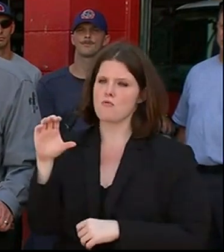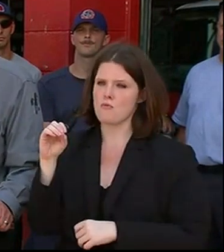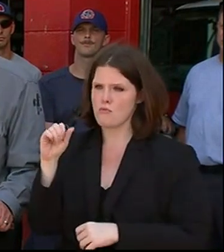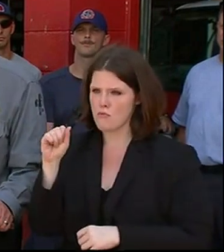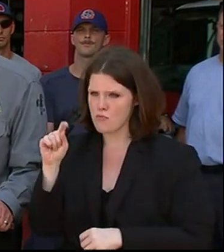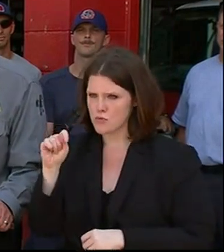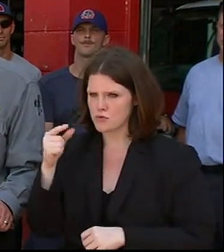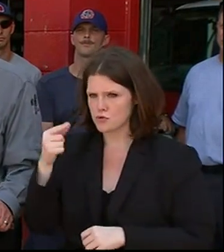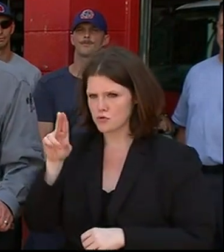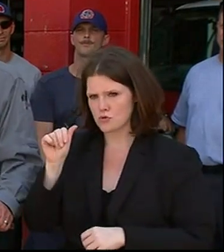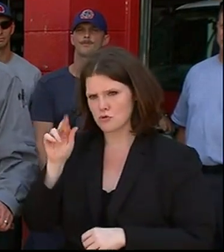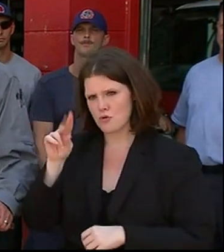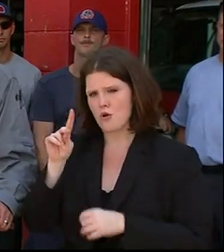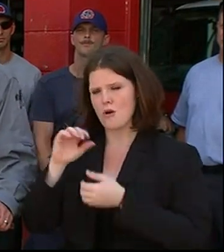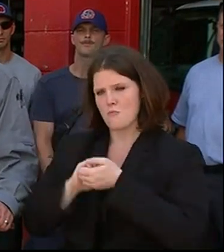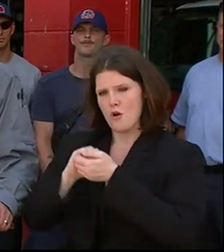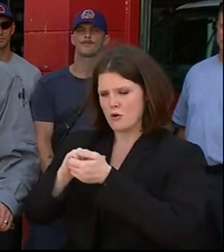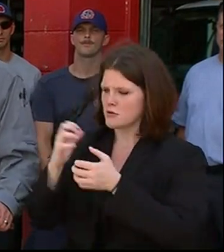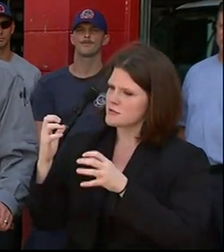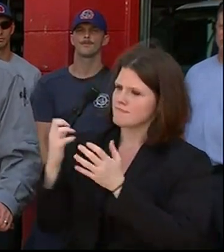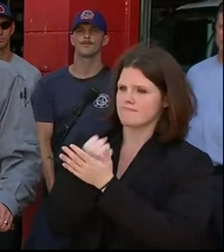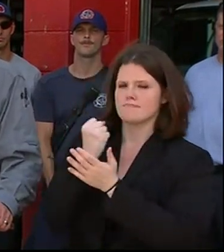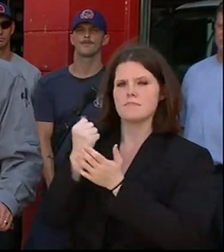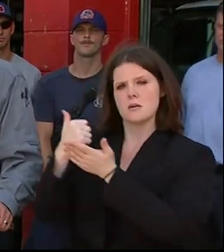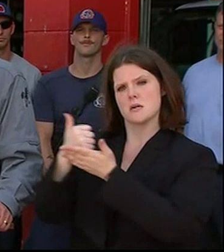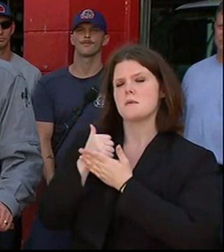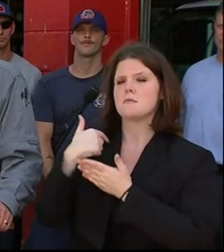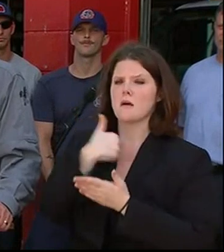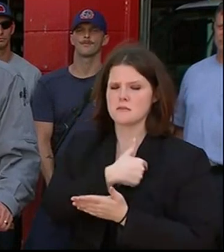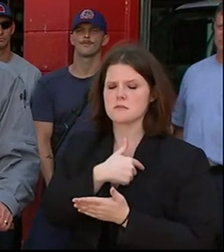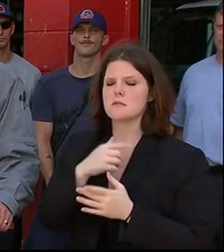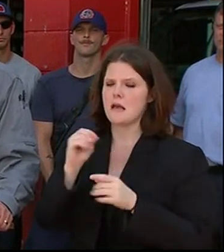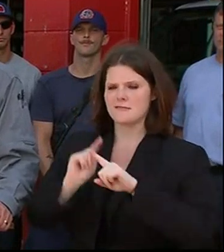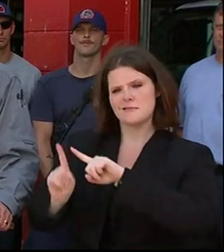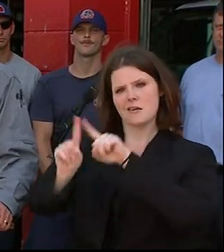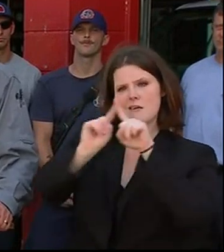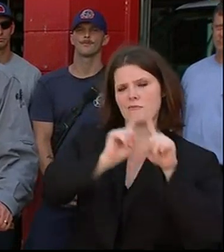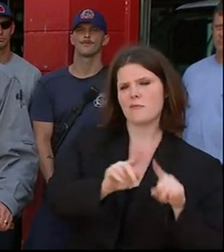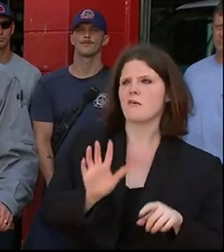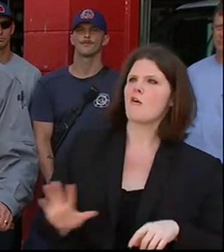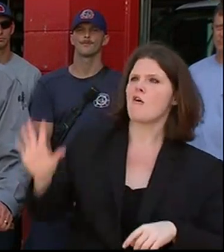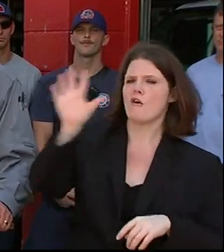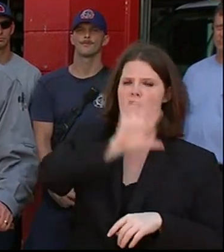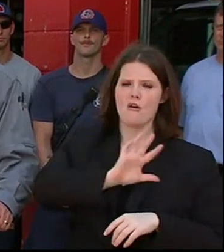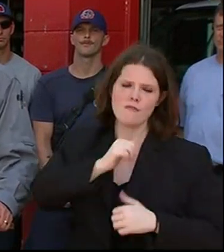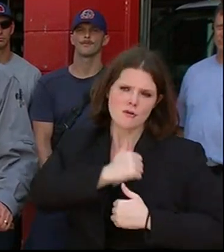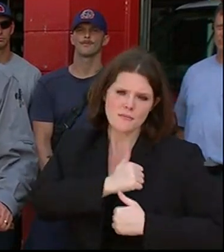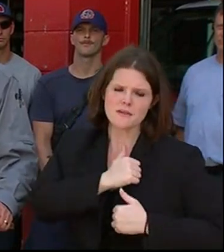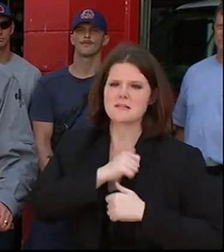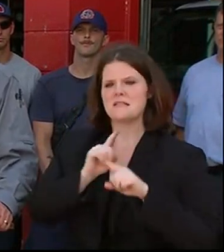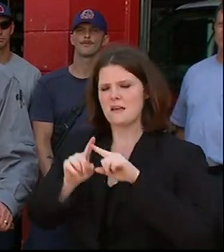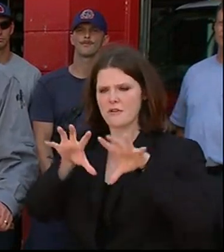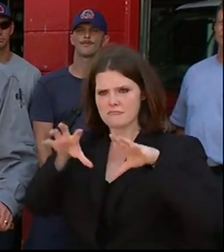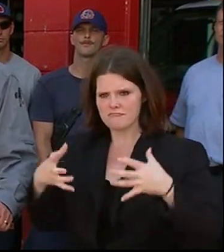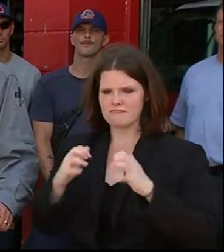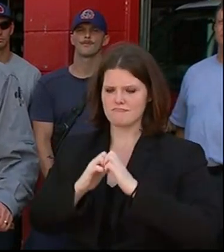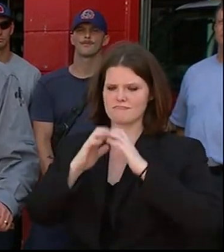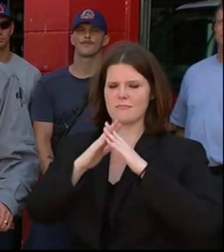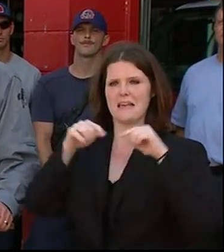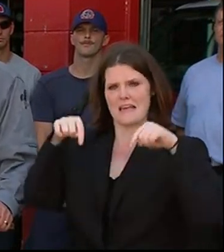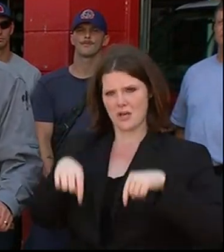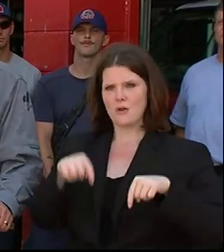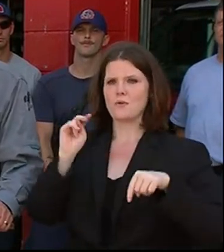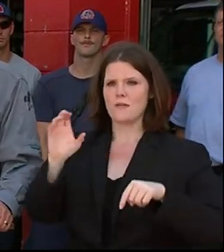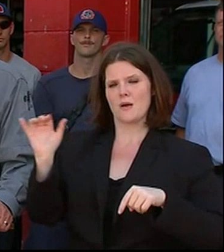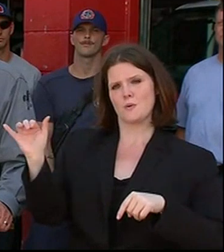partners to help us do this as well as many, many task forces from all over the nation plus task forces right here in our